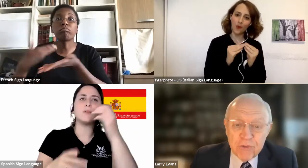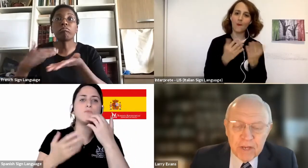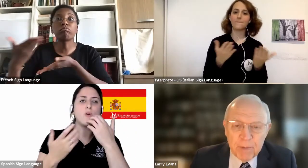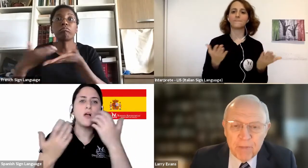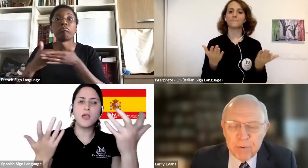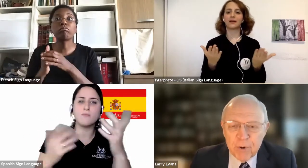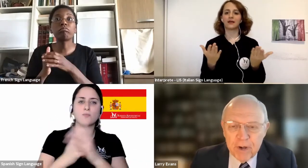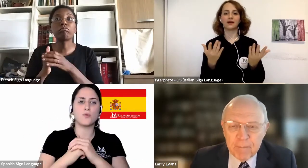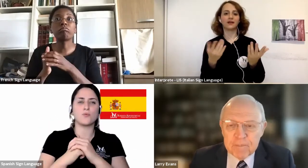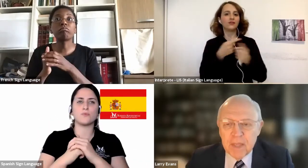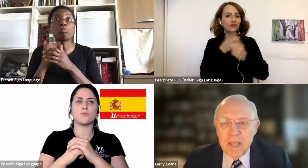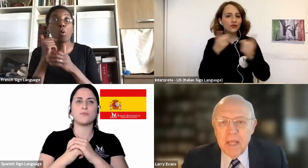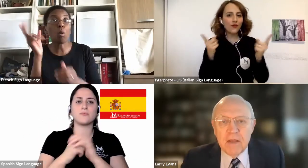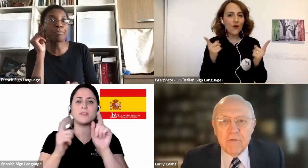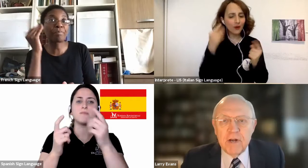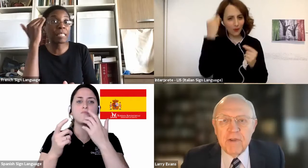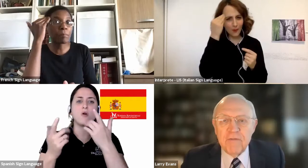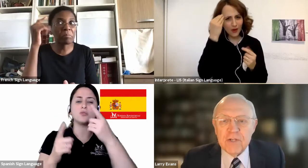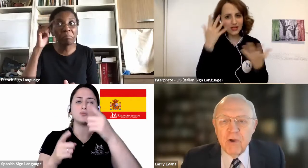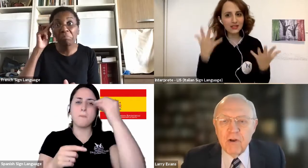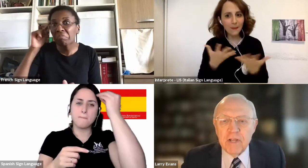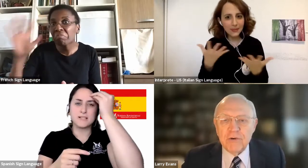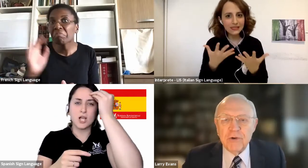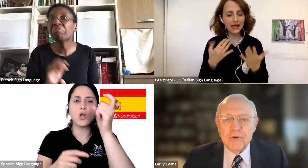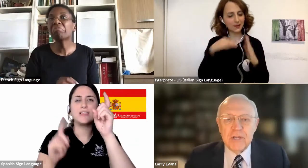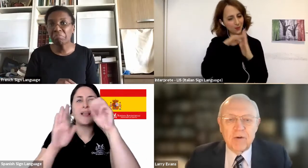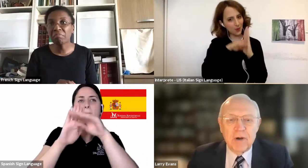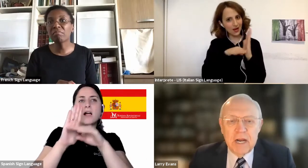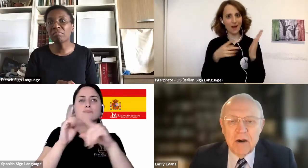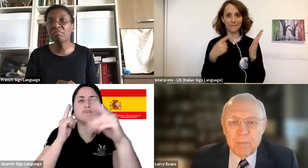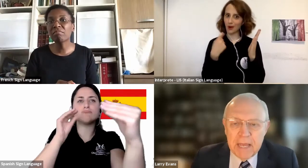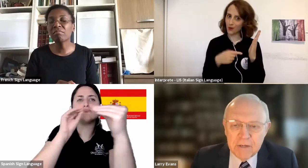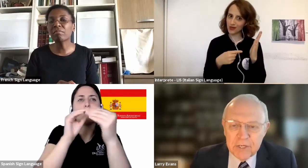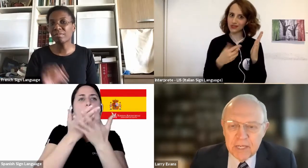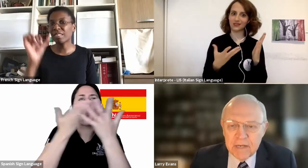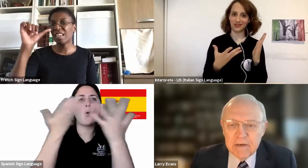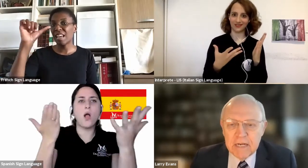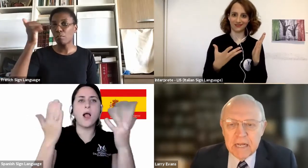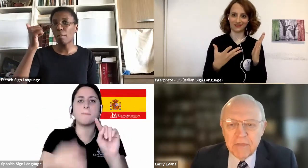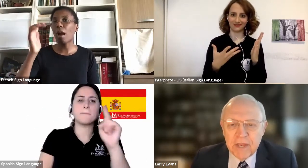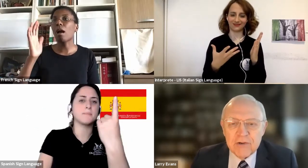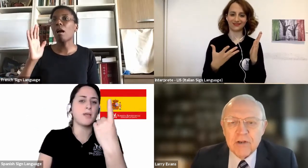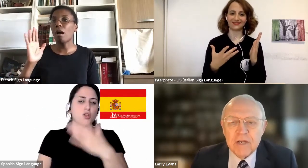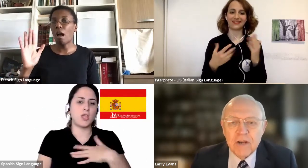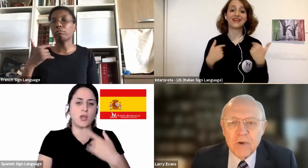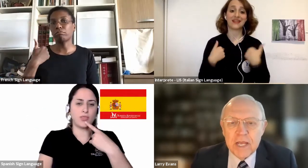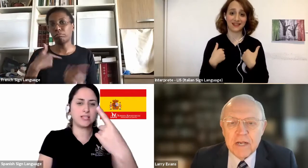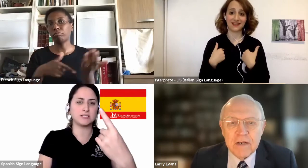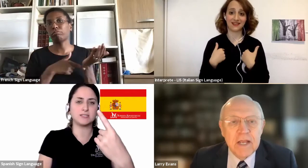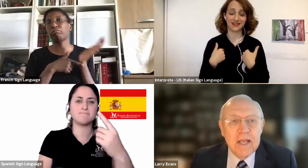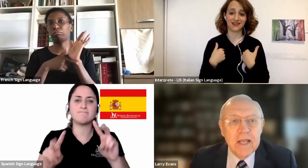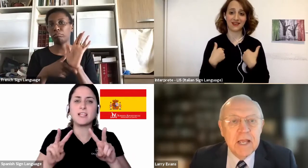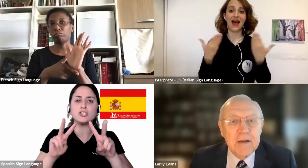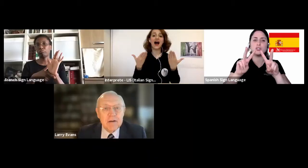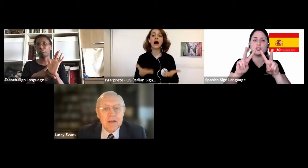what you think about the program. But let me first of all introduce our panelists again. They should go ahead